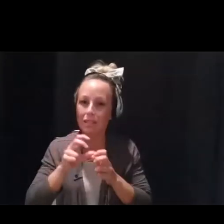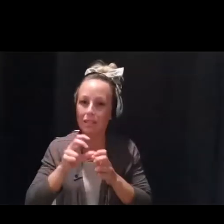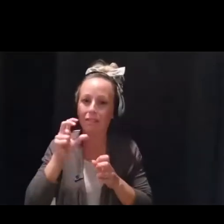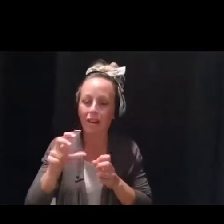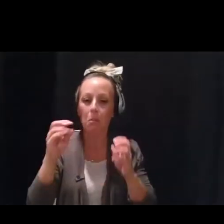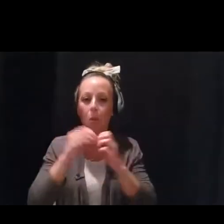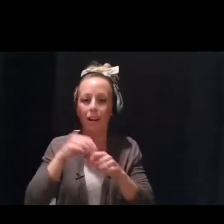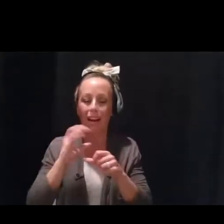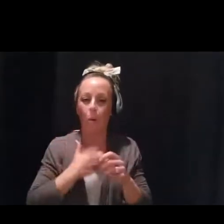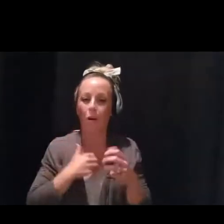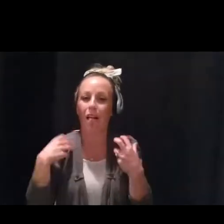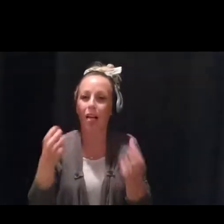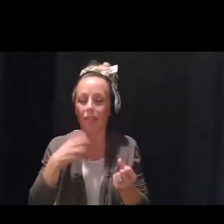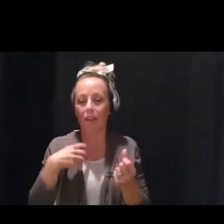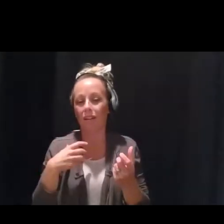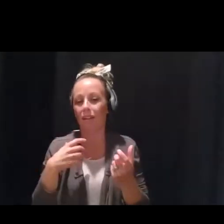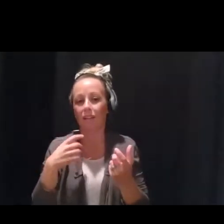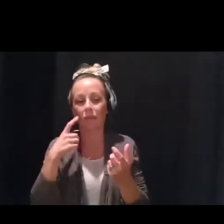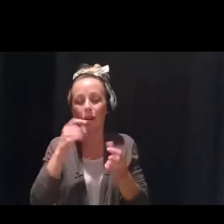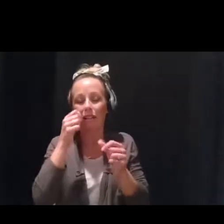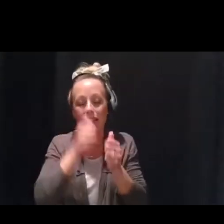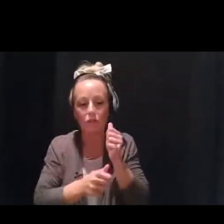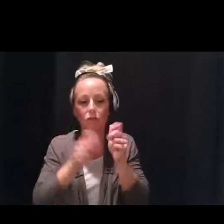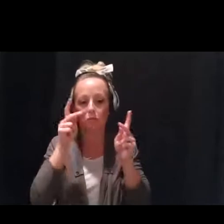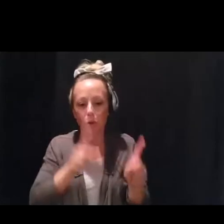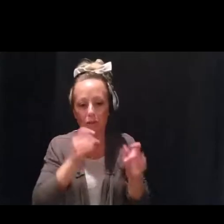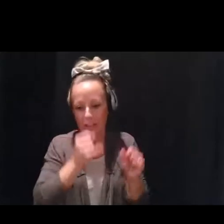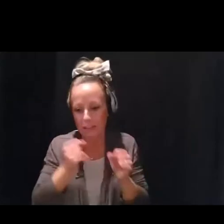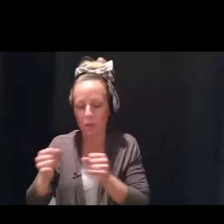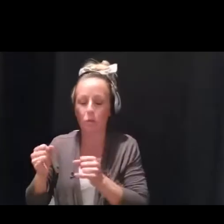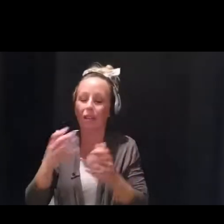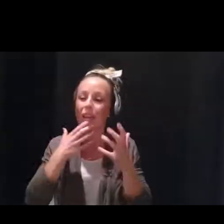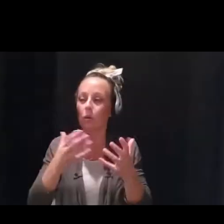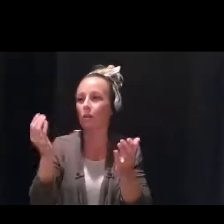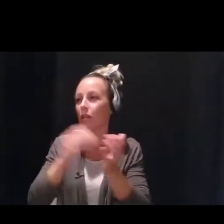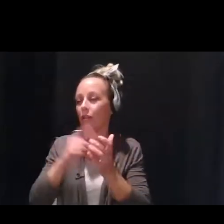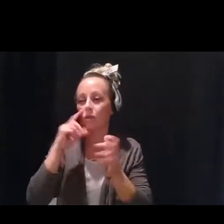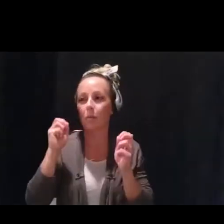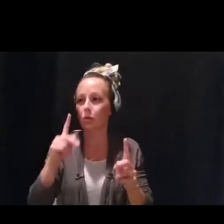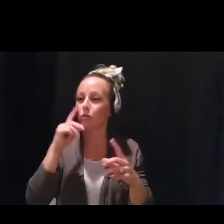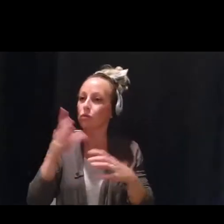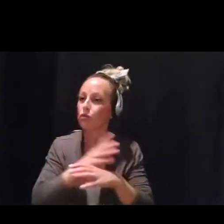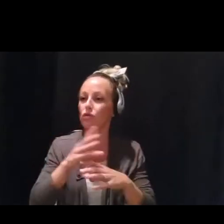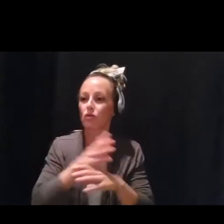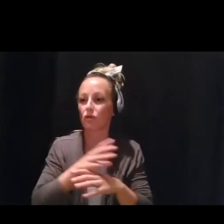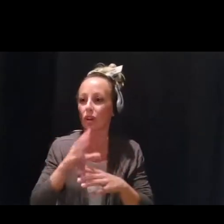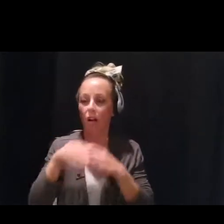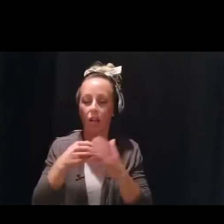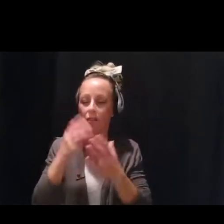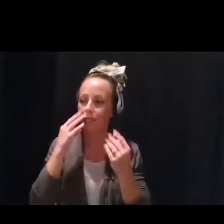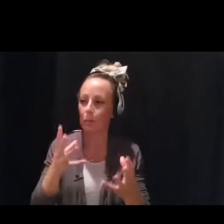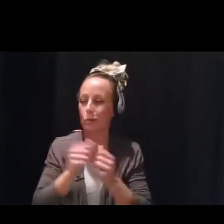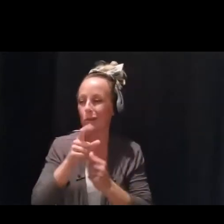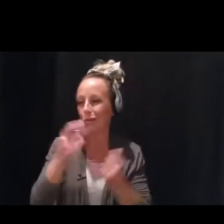for every individual. And again, thank you so much for the opportunity to share all of this information with you